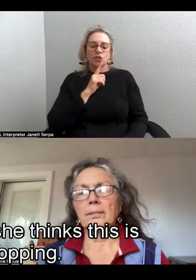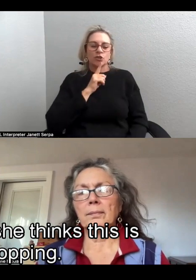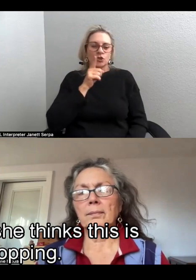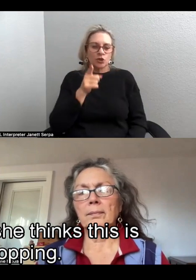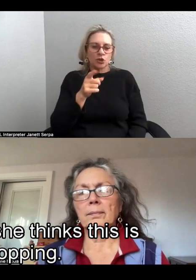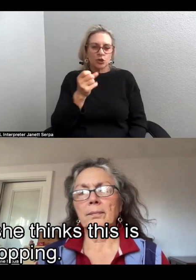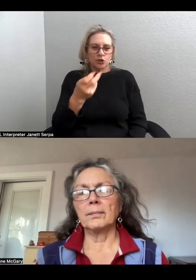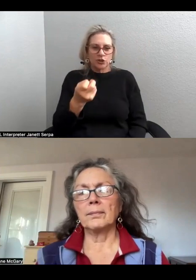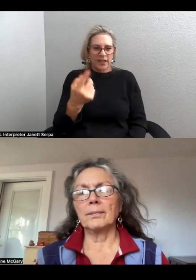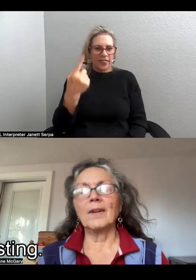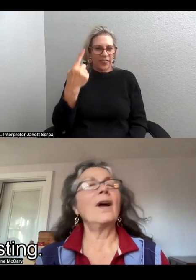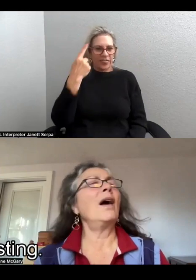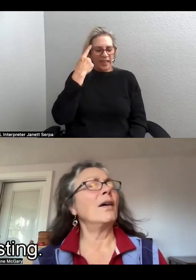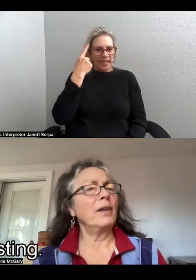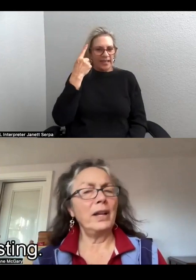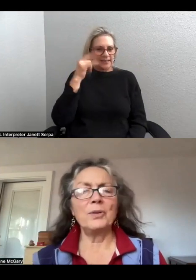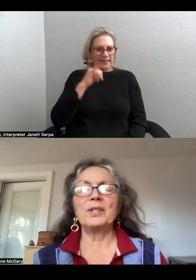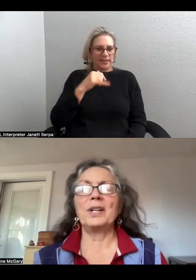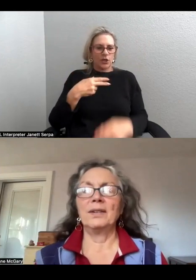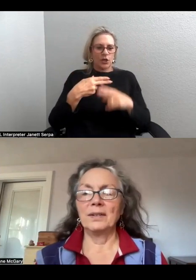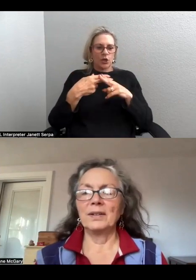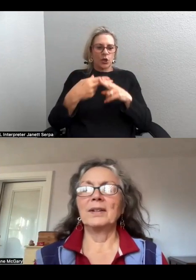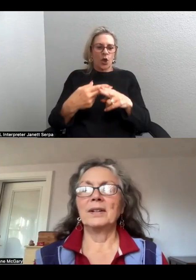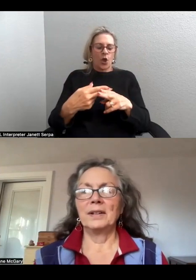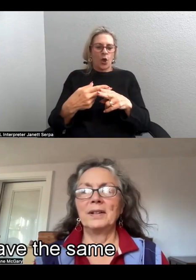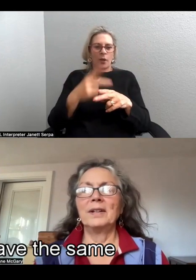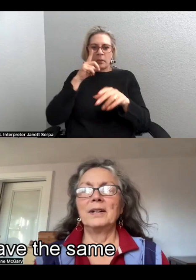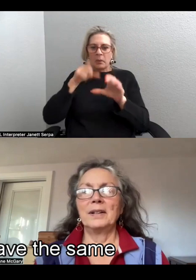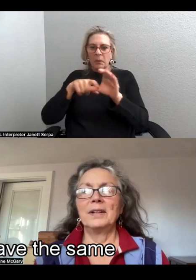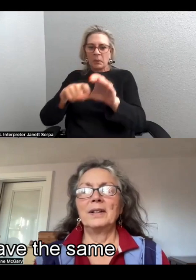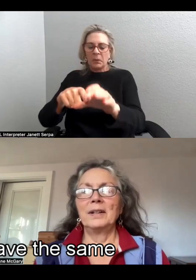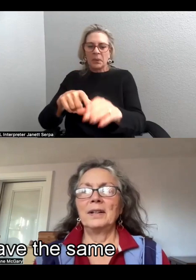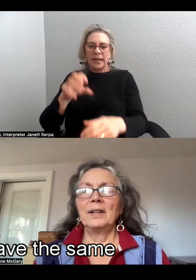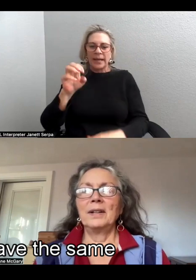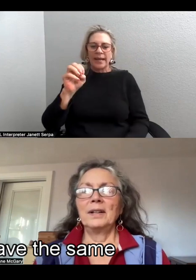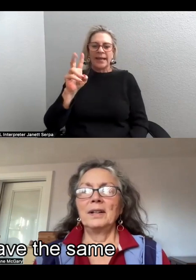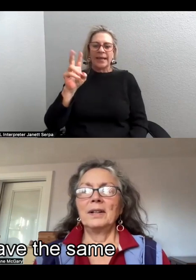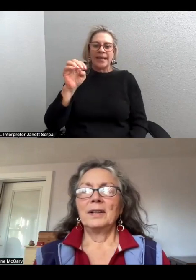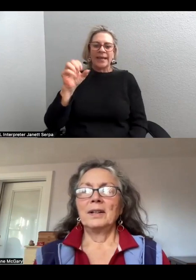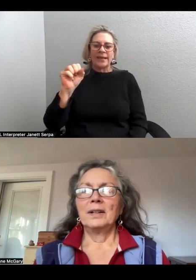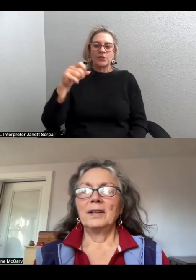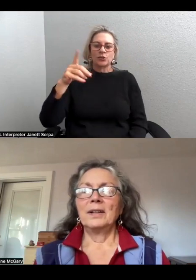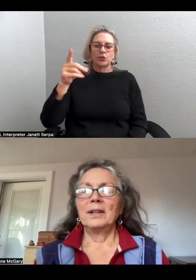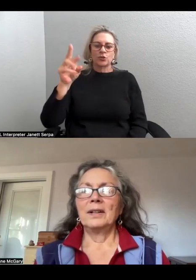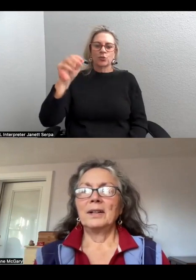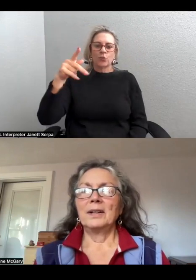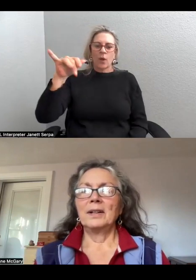this is eavesdropping. Oh, interesting. She doesn't have the same,